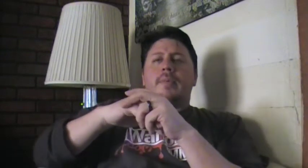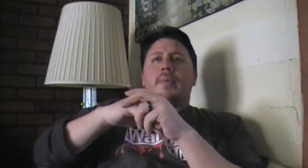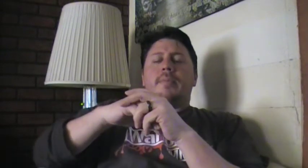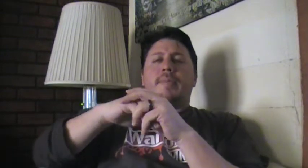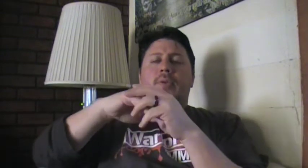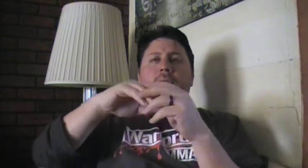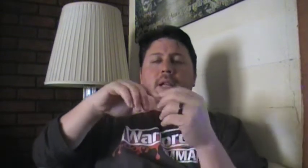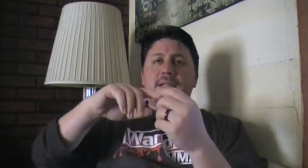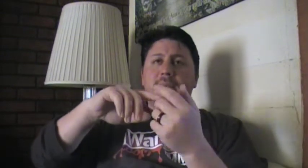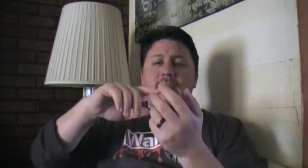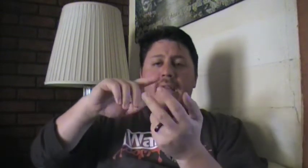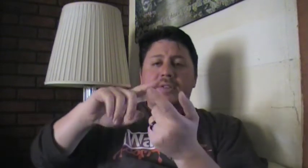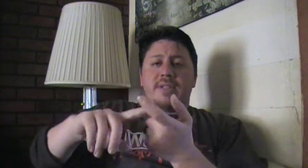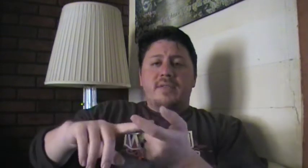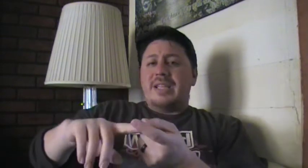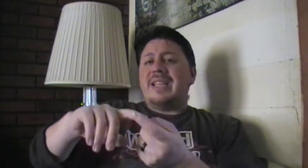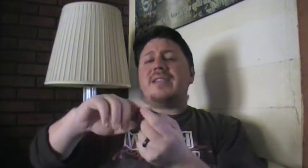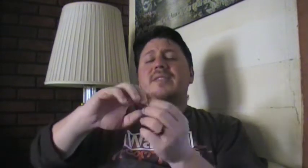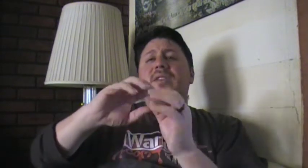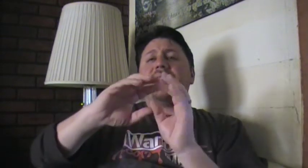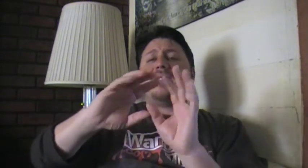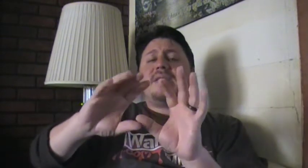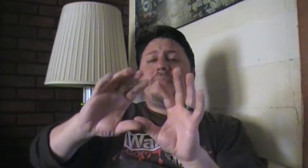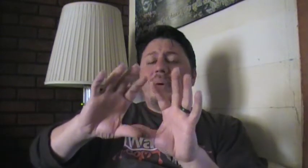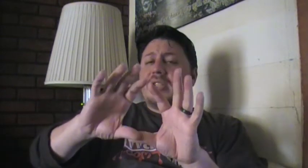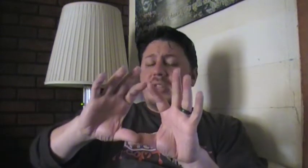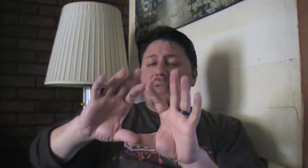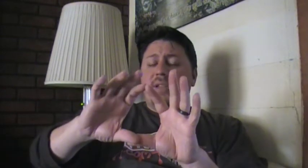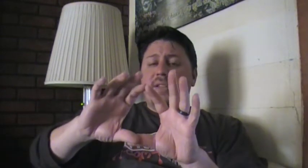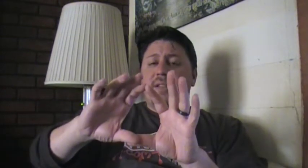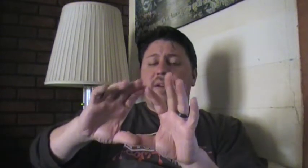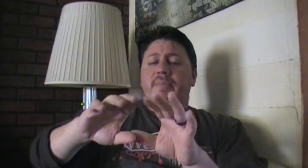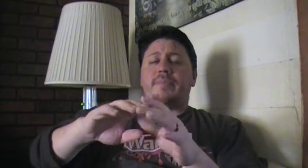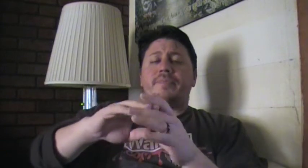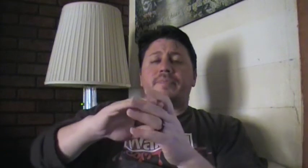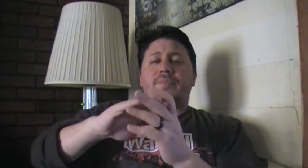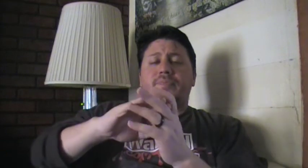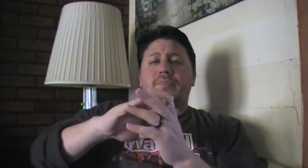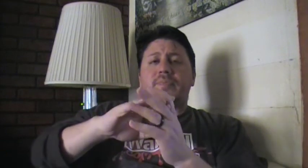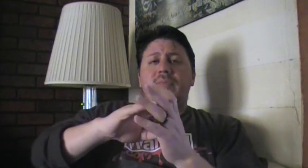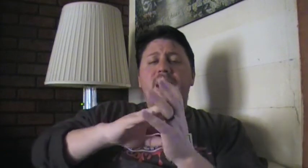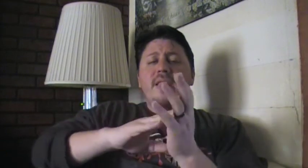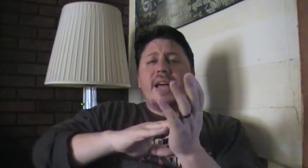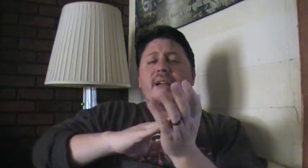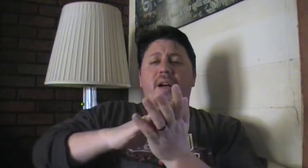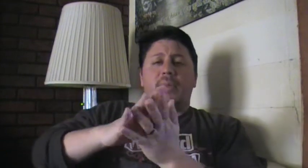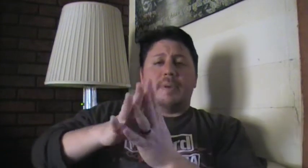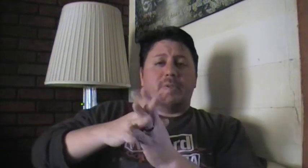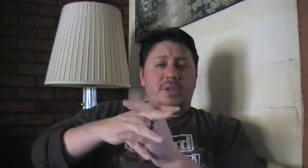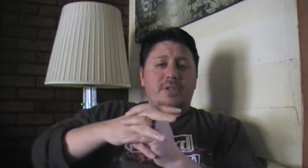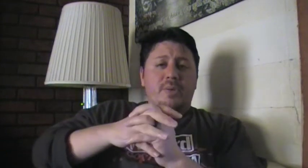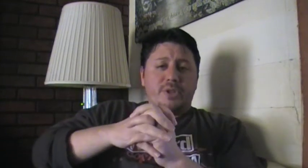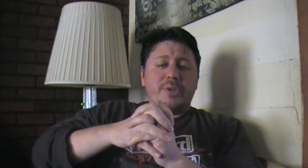People don't realize that Anderson Silva, he does a bunch of different things in there that other people just don't do.